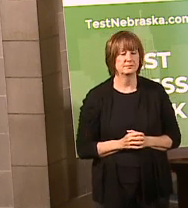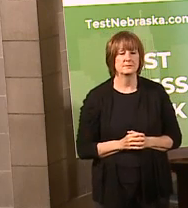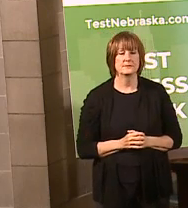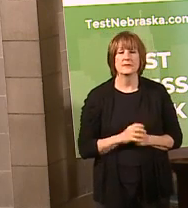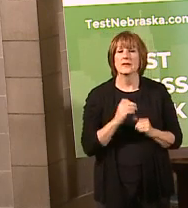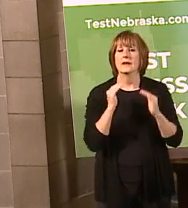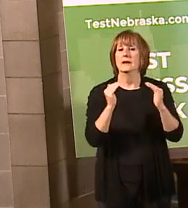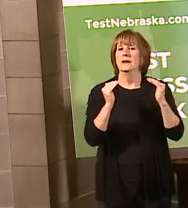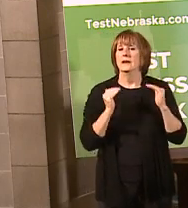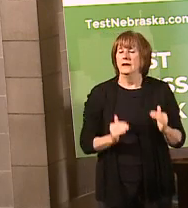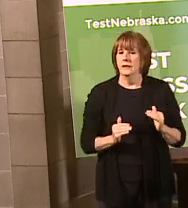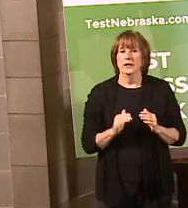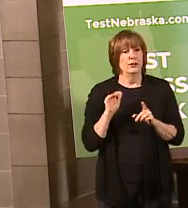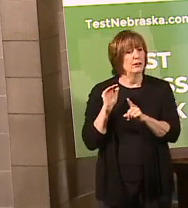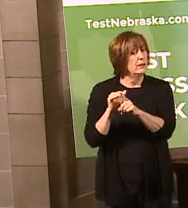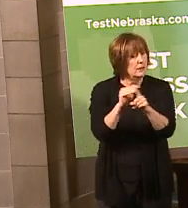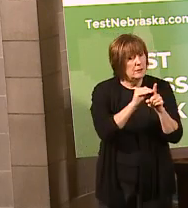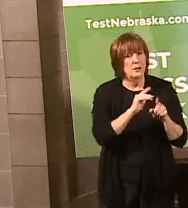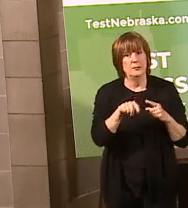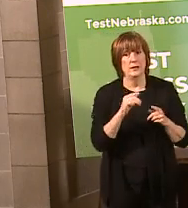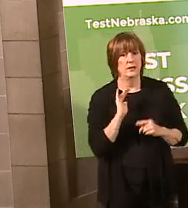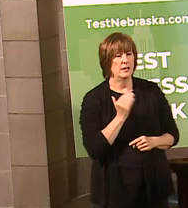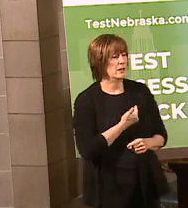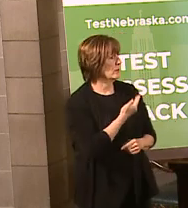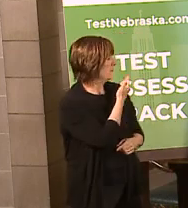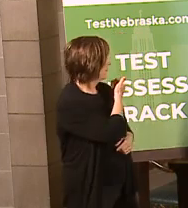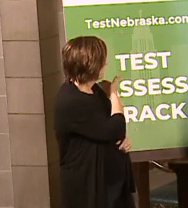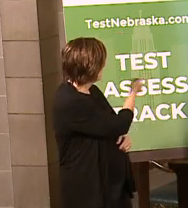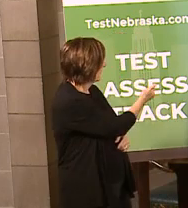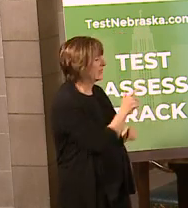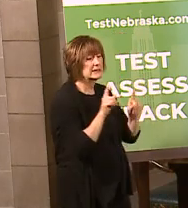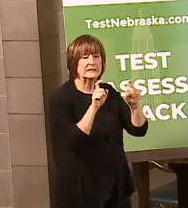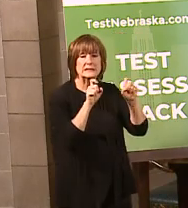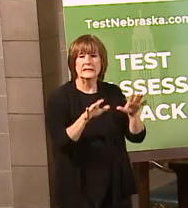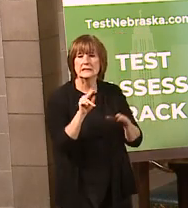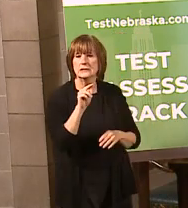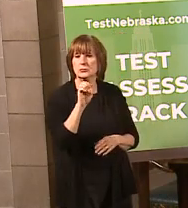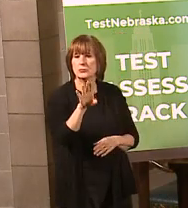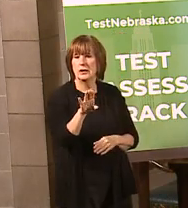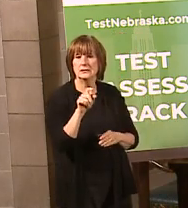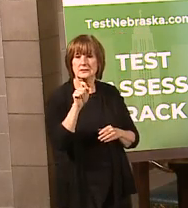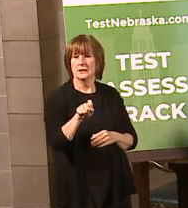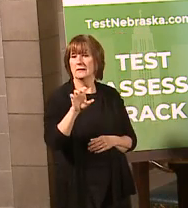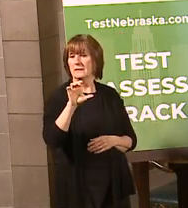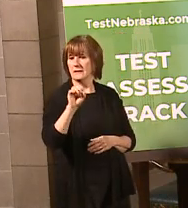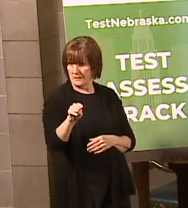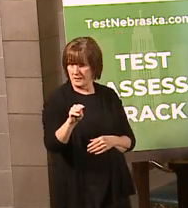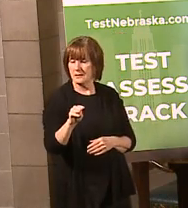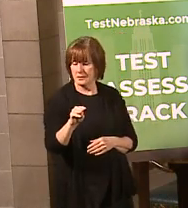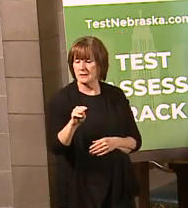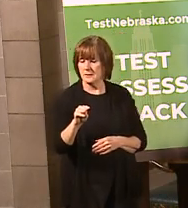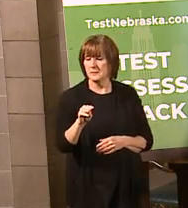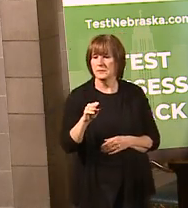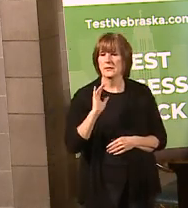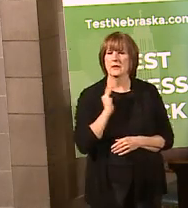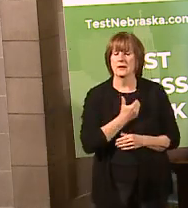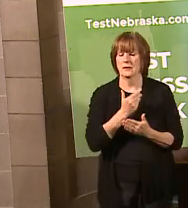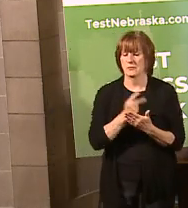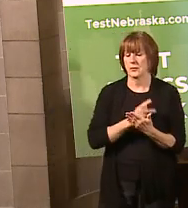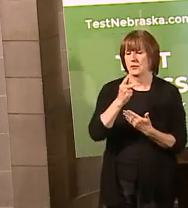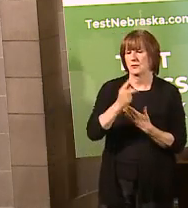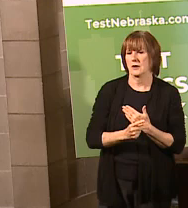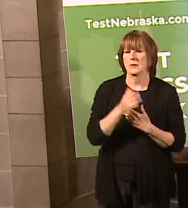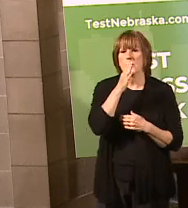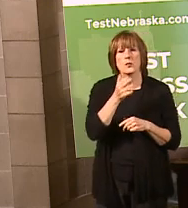Next, we want to remind everybody about our TestNebraska.com. So TestNebraska.com is our program